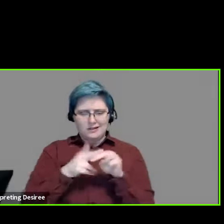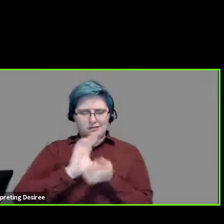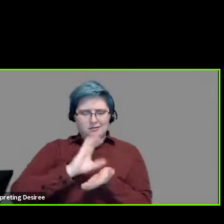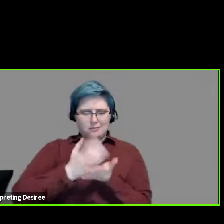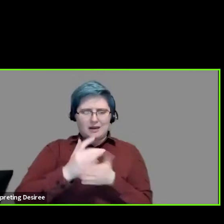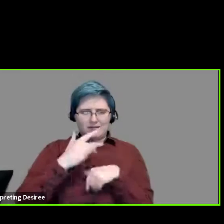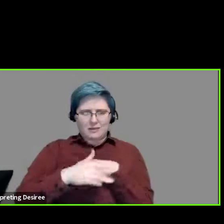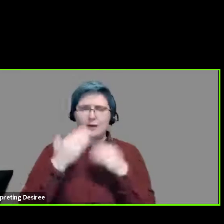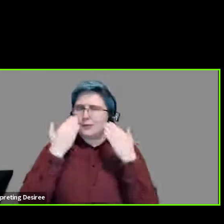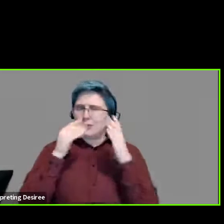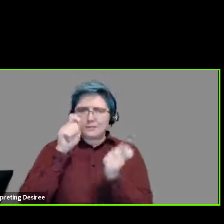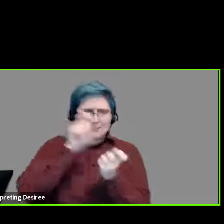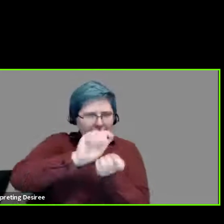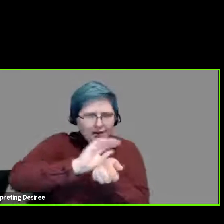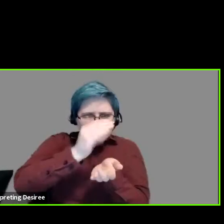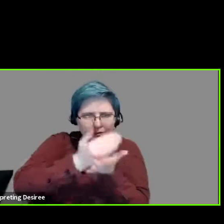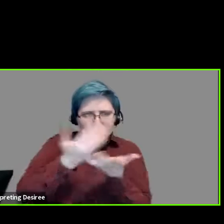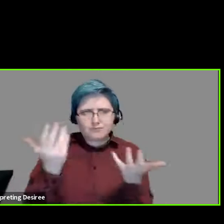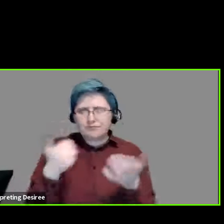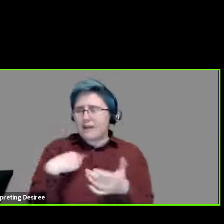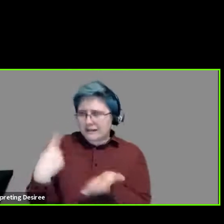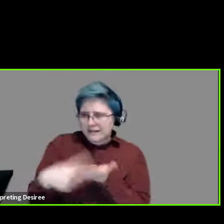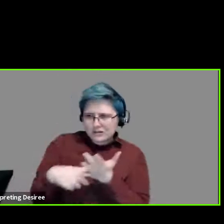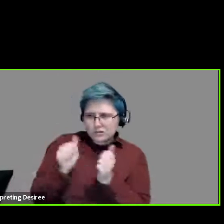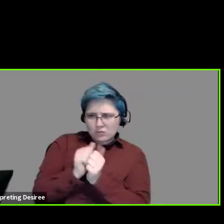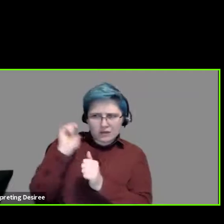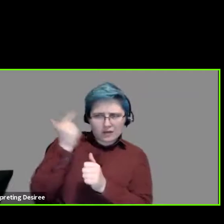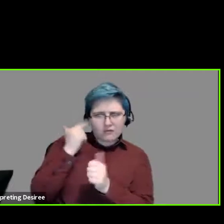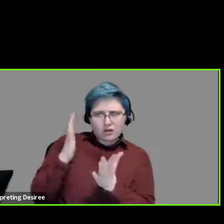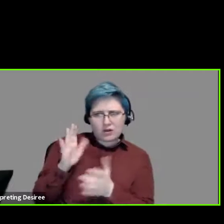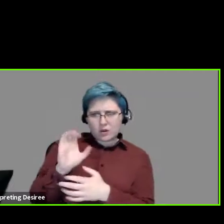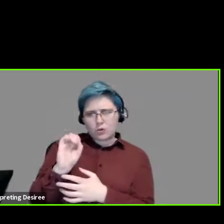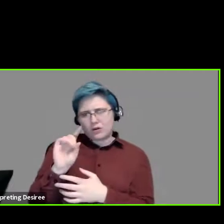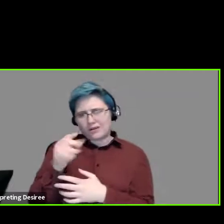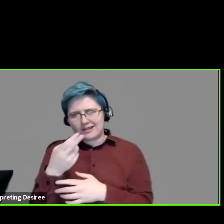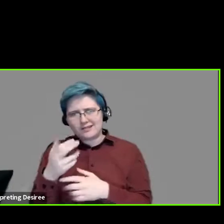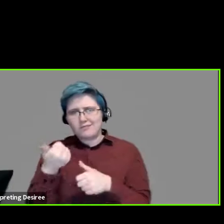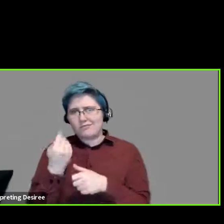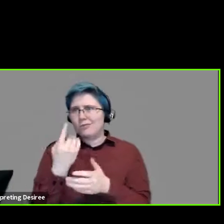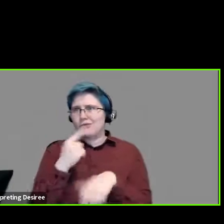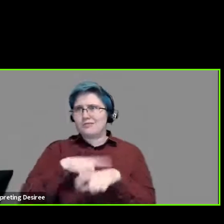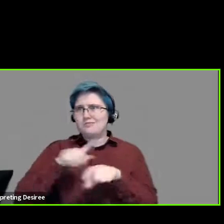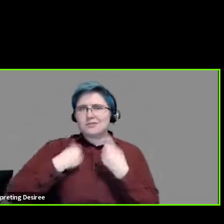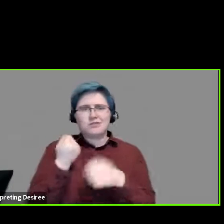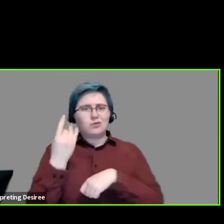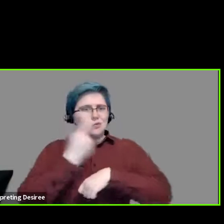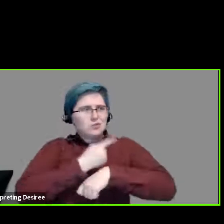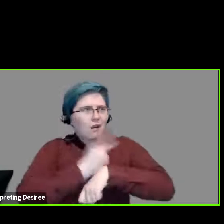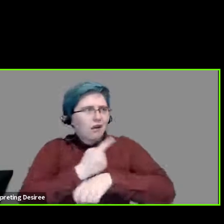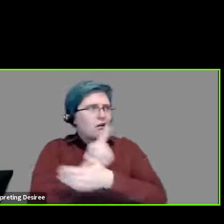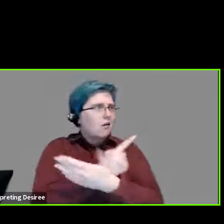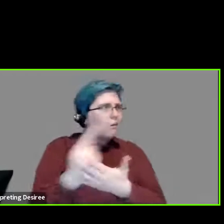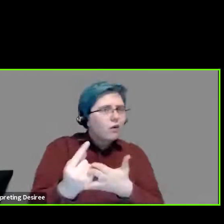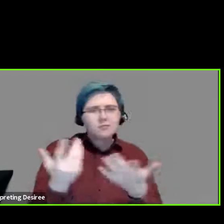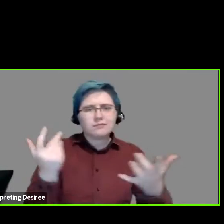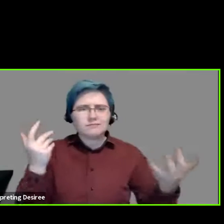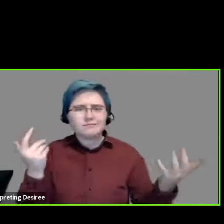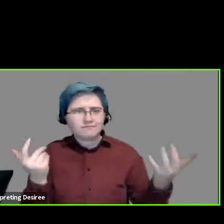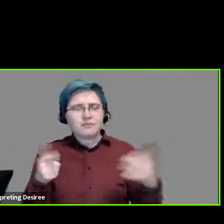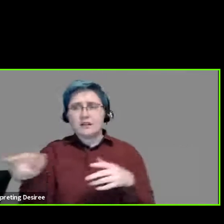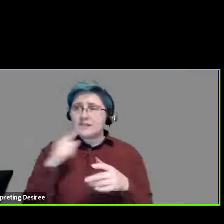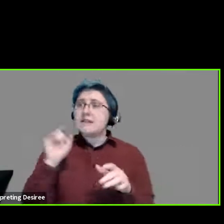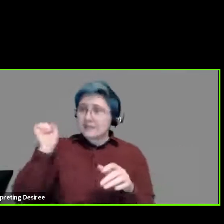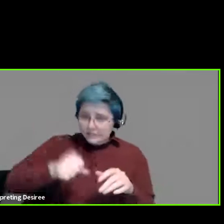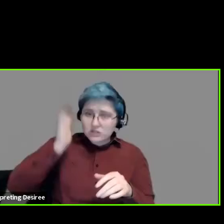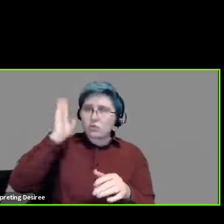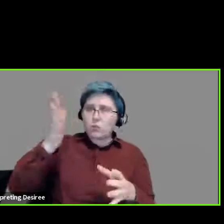We don't know how much. Talk to the governor's office and the hall department of health several times over the last couple of days. And over the last week or so. And they're assuring us that